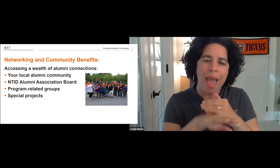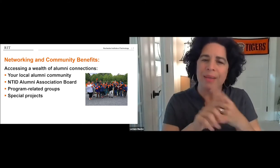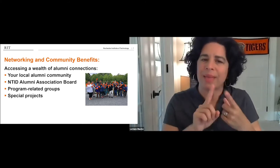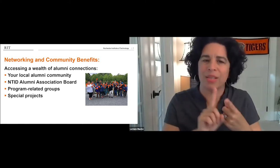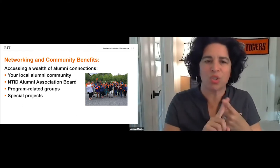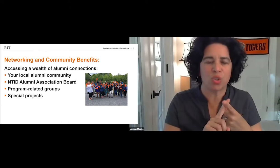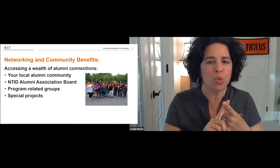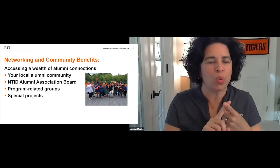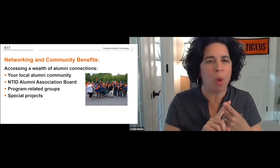Association Board.